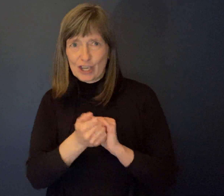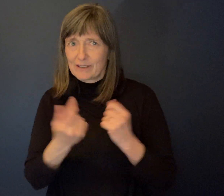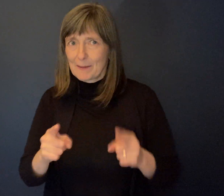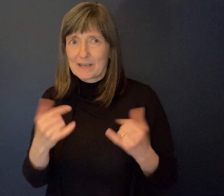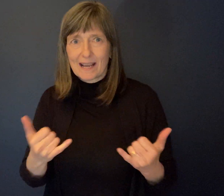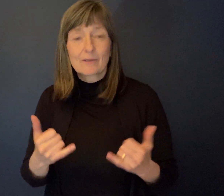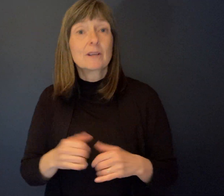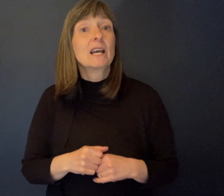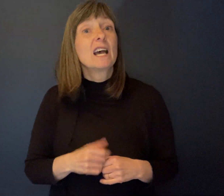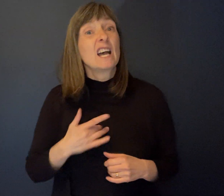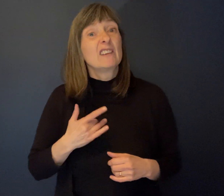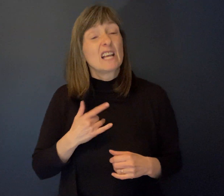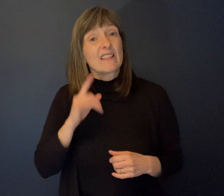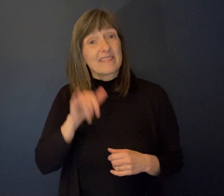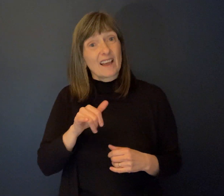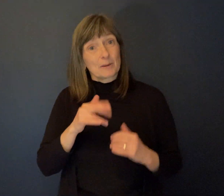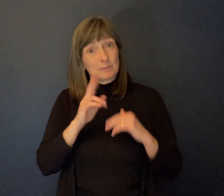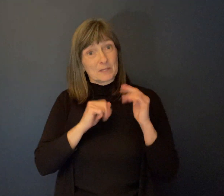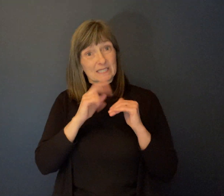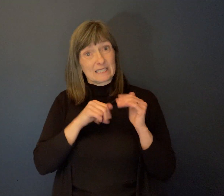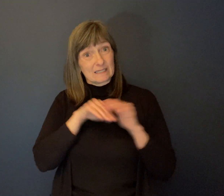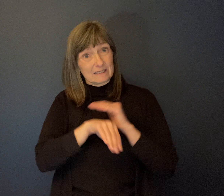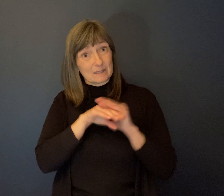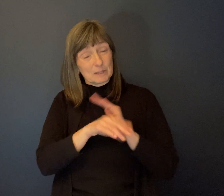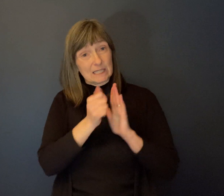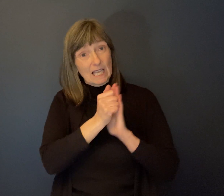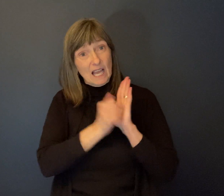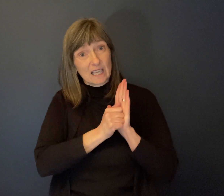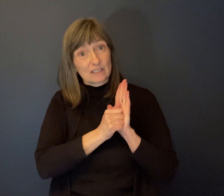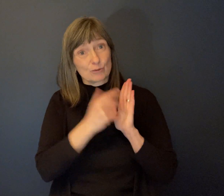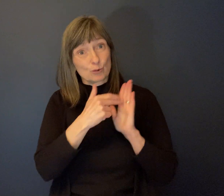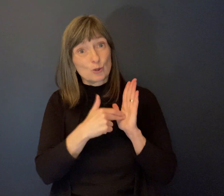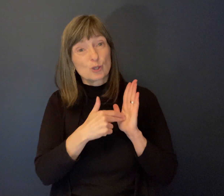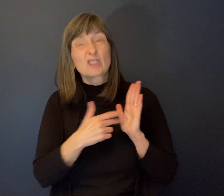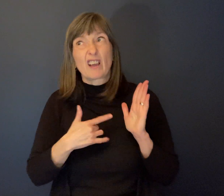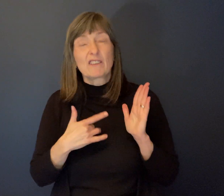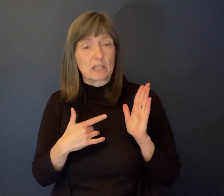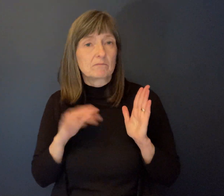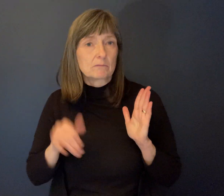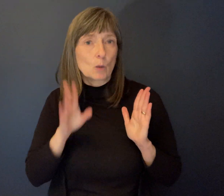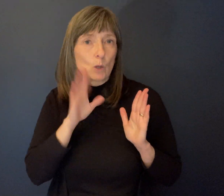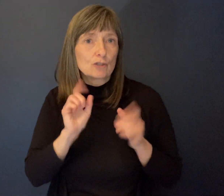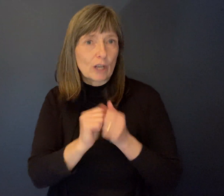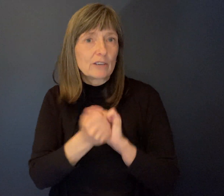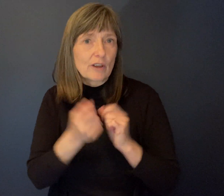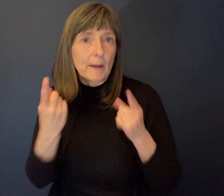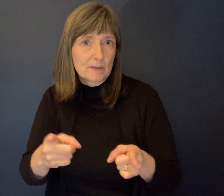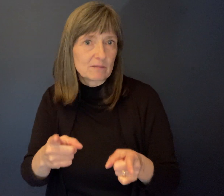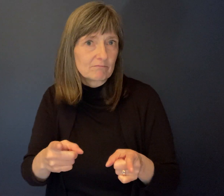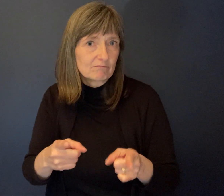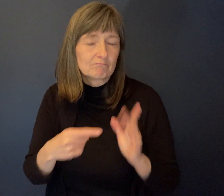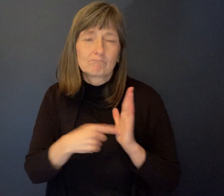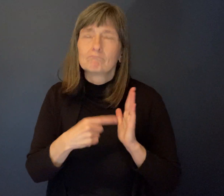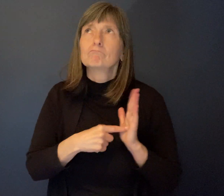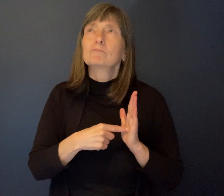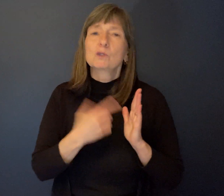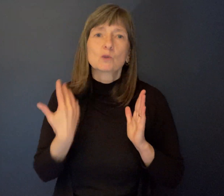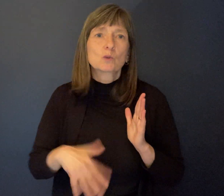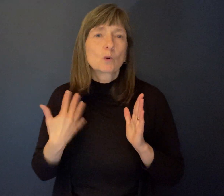the Building Successibility Act and regulations, because we did see that as being so significant, uh,